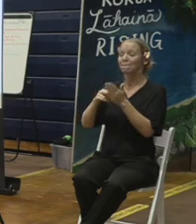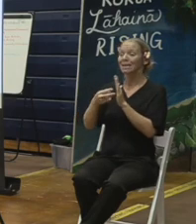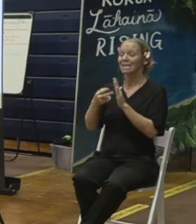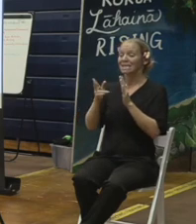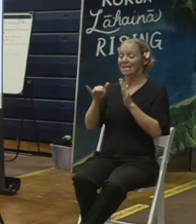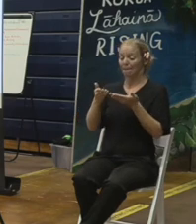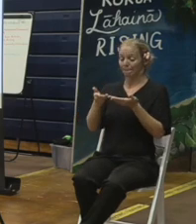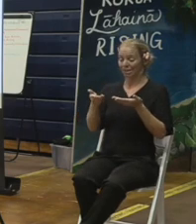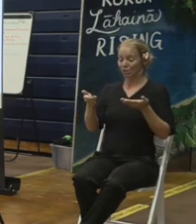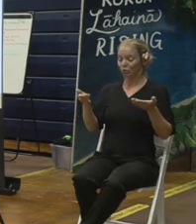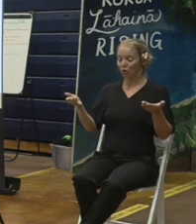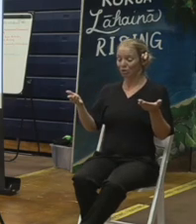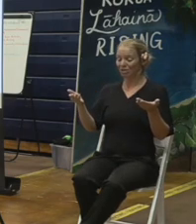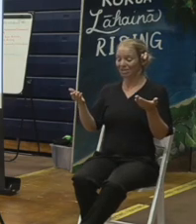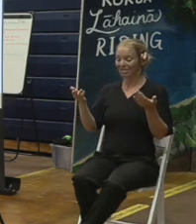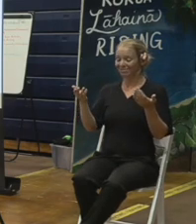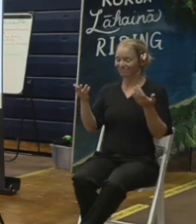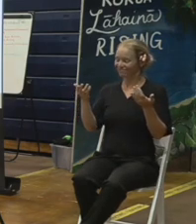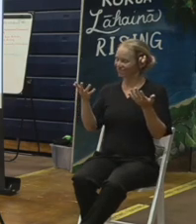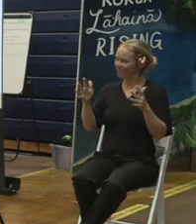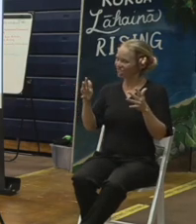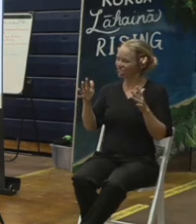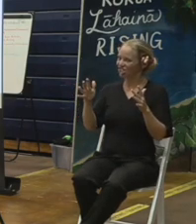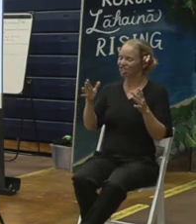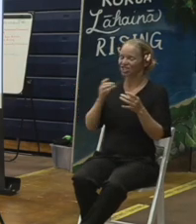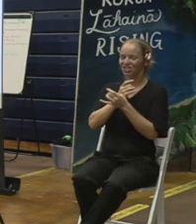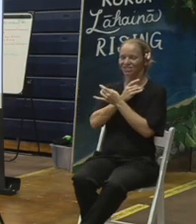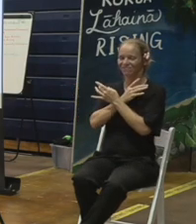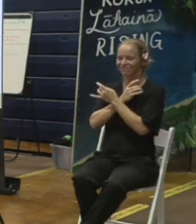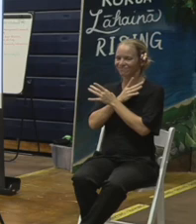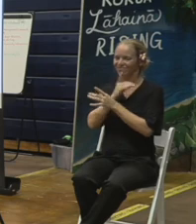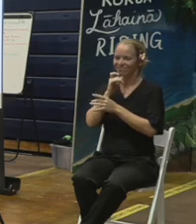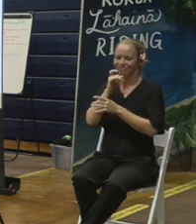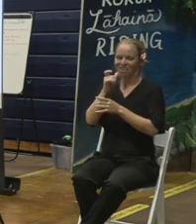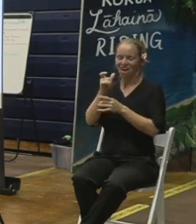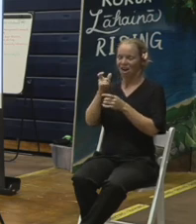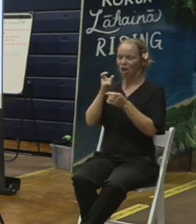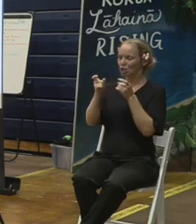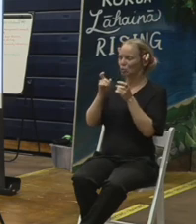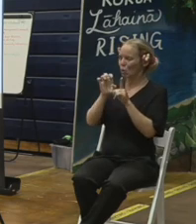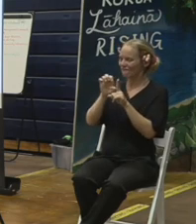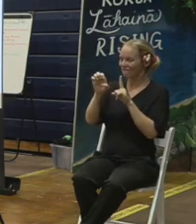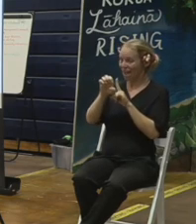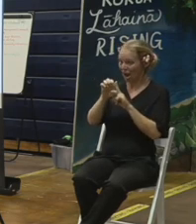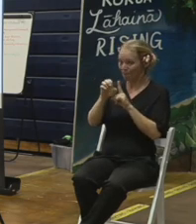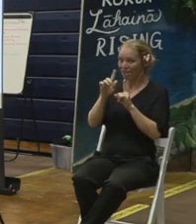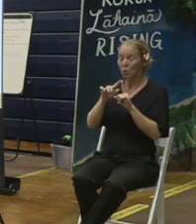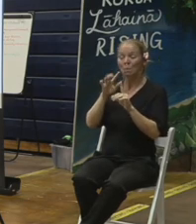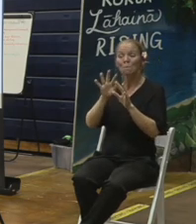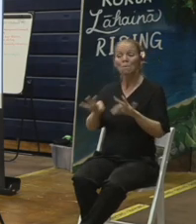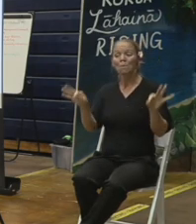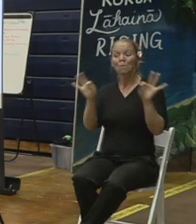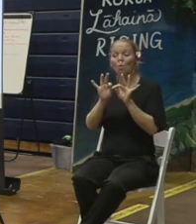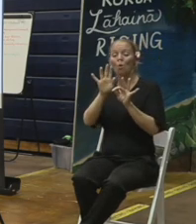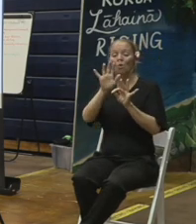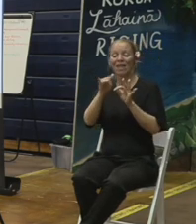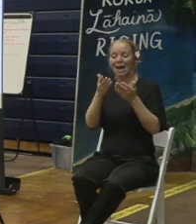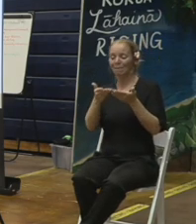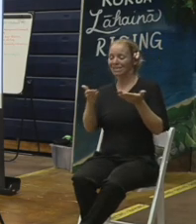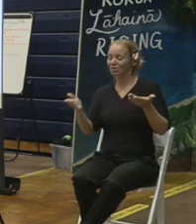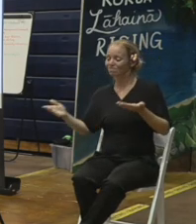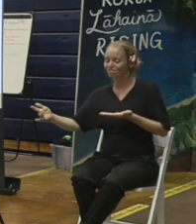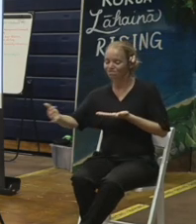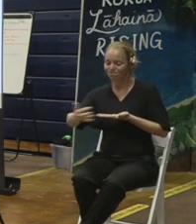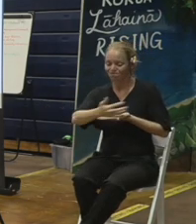contaminated and is in an uncontrolled environment, and to get that material out of that uncontrolled environment